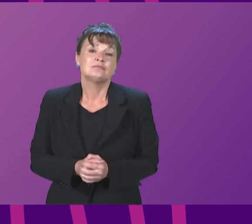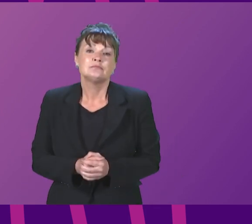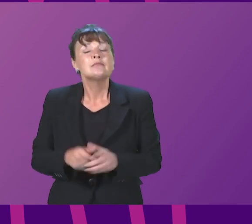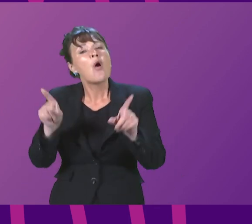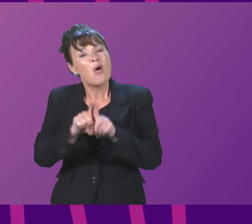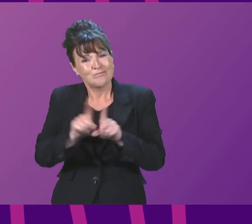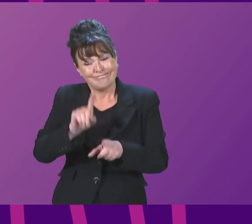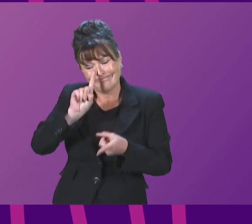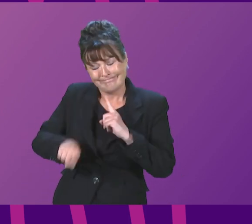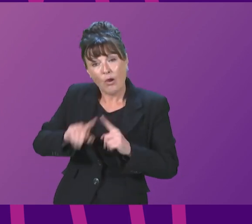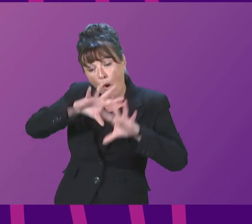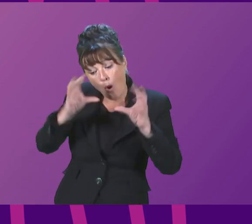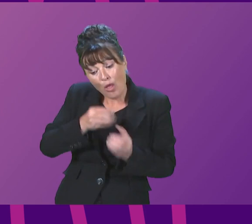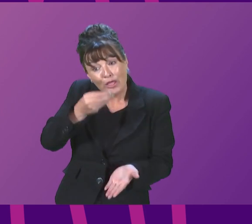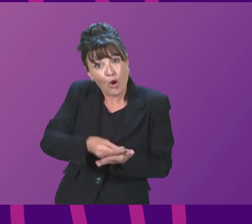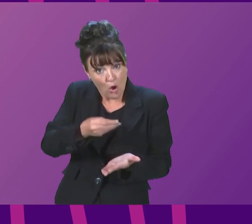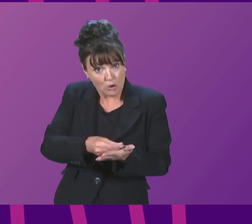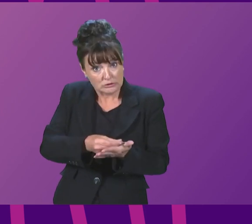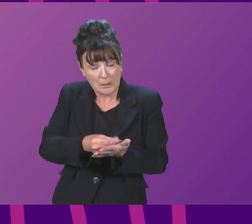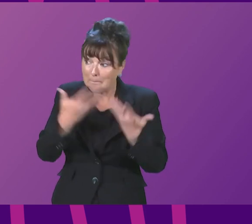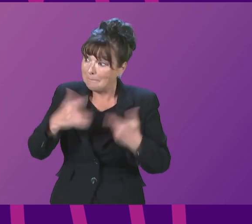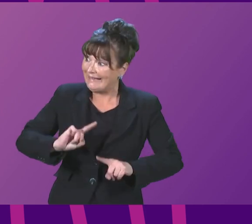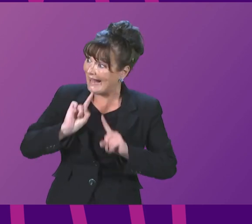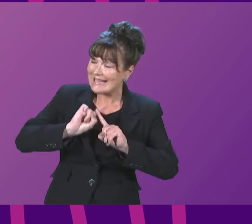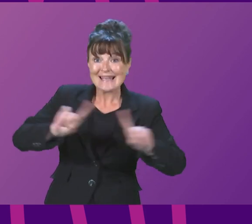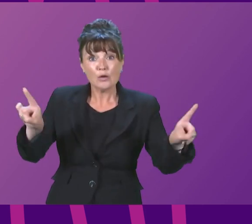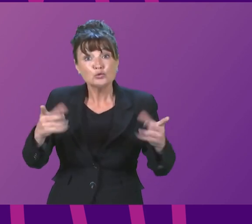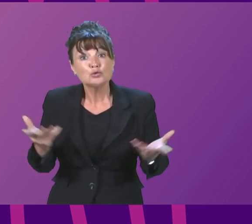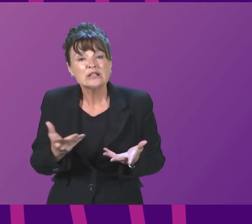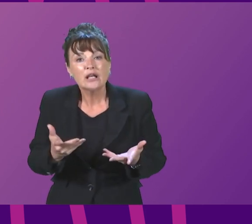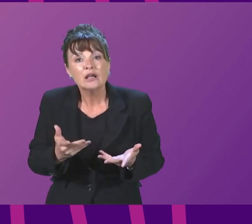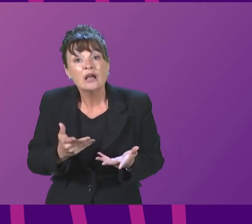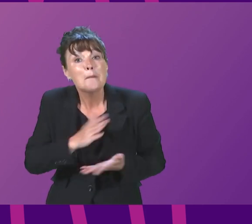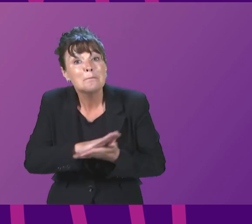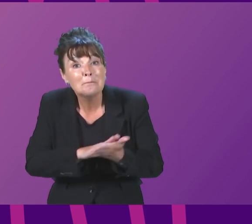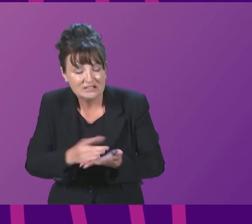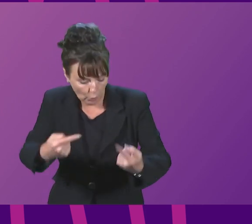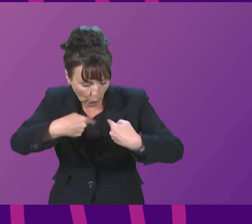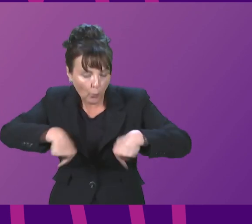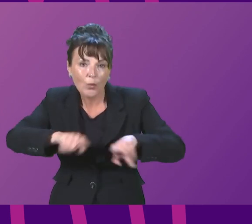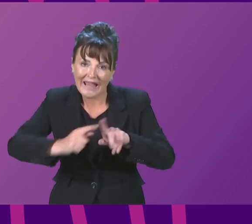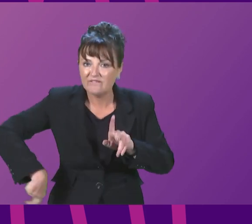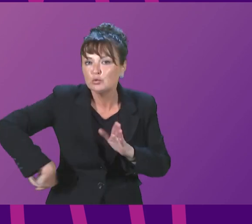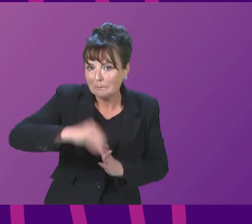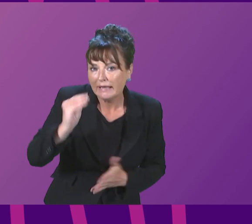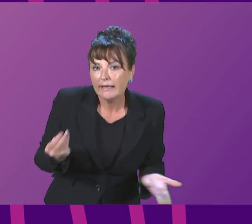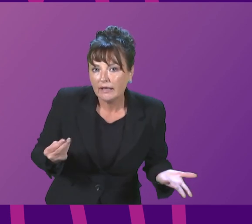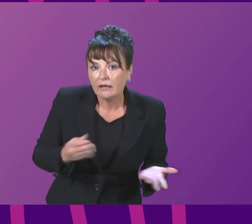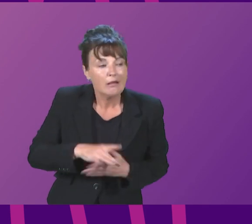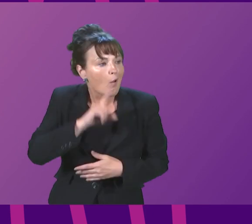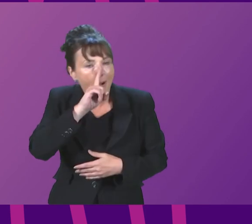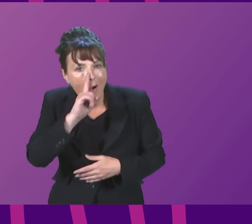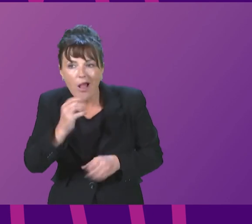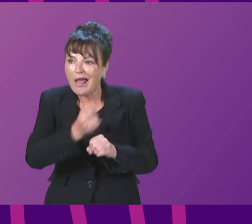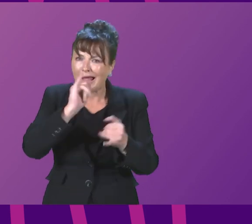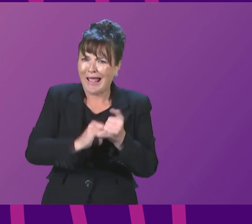stand, all of the costs of what has been announced today are going to fall on consumers and taxpayers when oil and gas